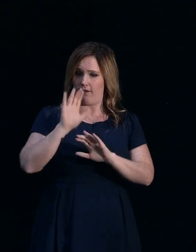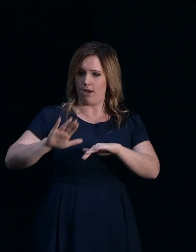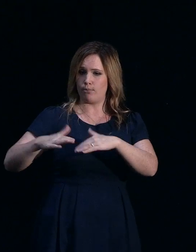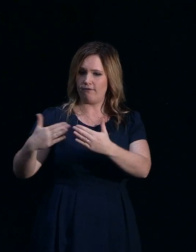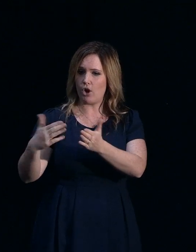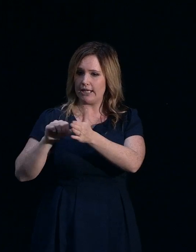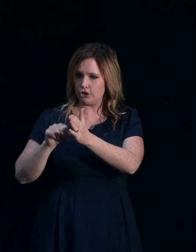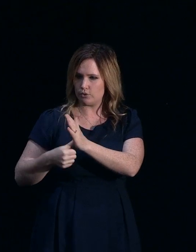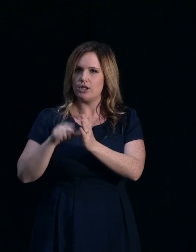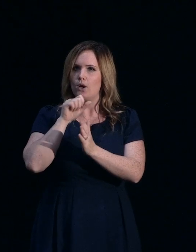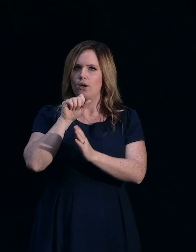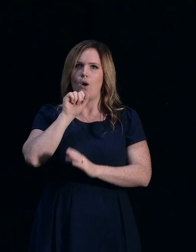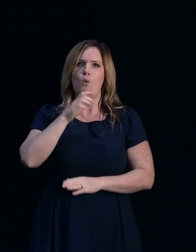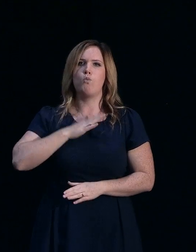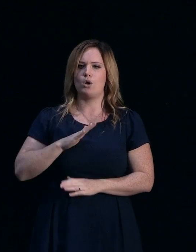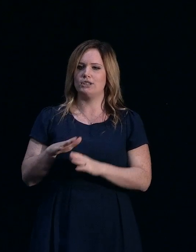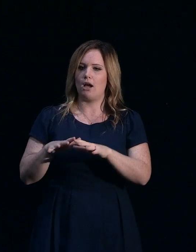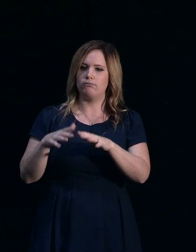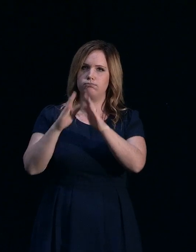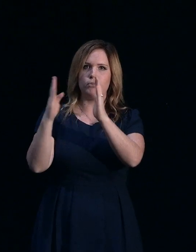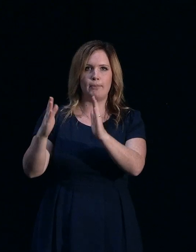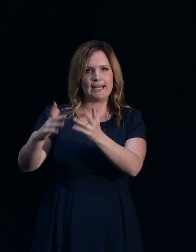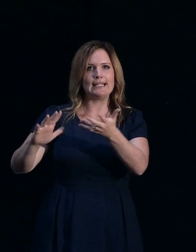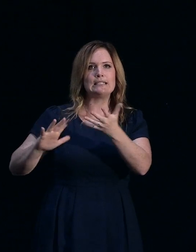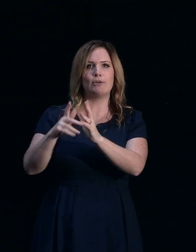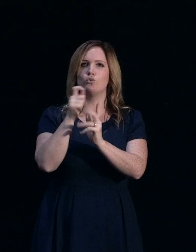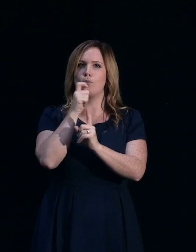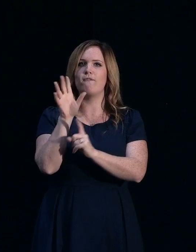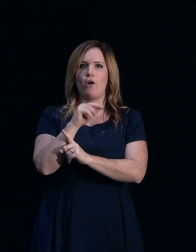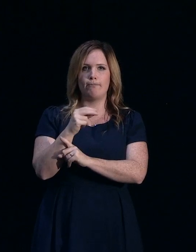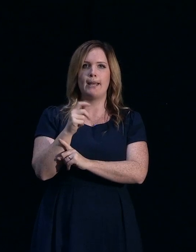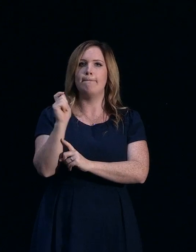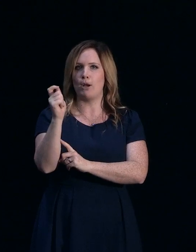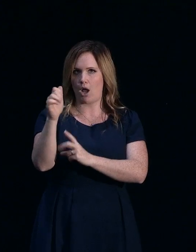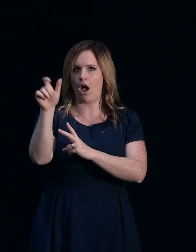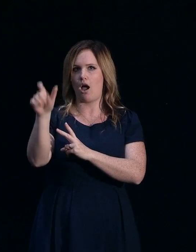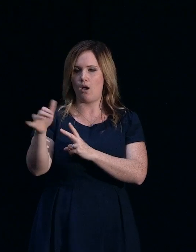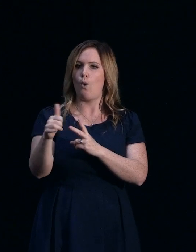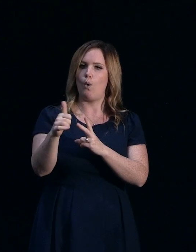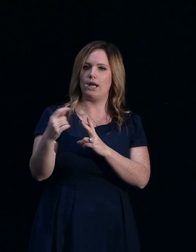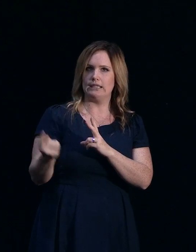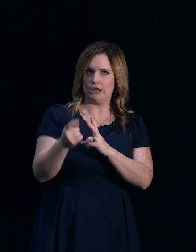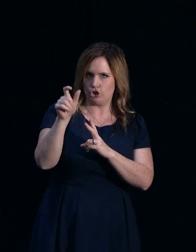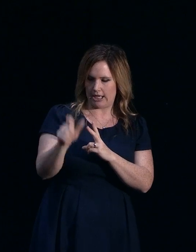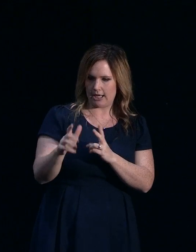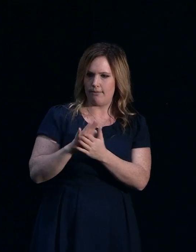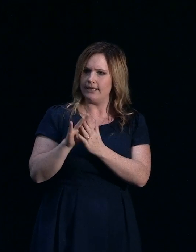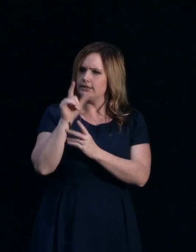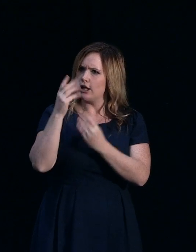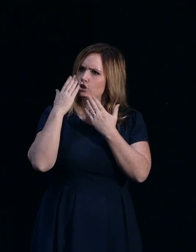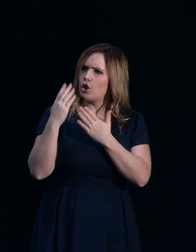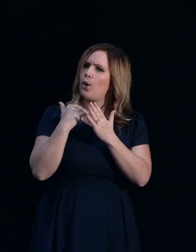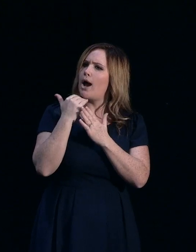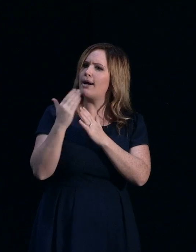looking for a property damage report to be filled out by a builder or engineer. And that quantifies the level of damage that the house has